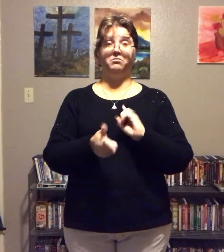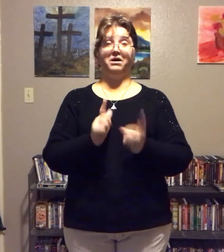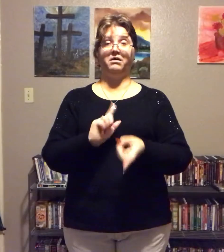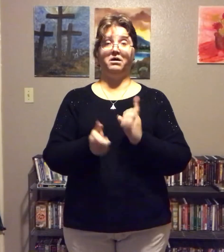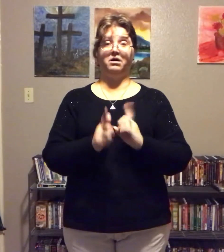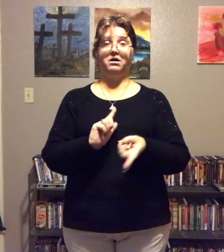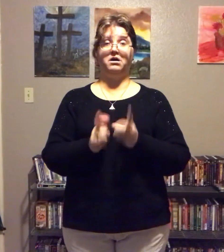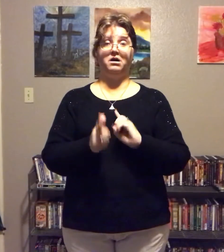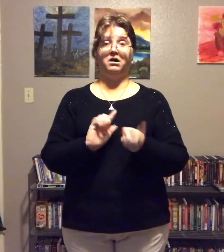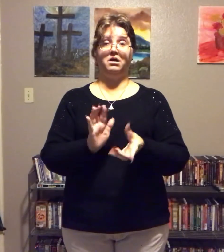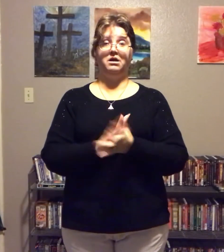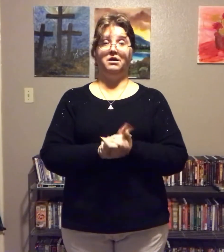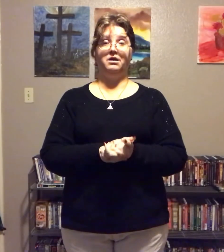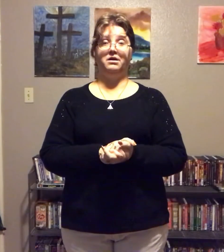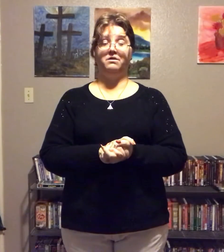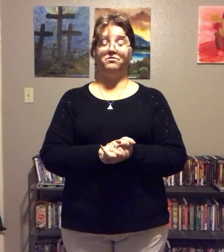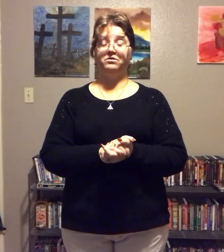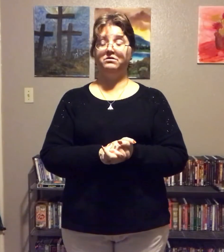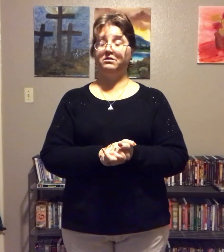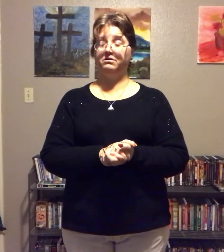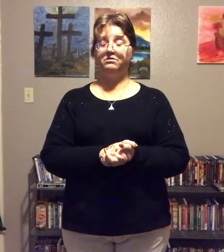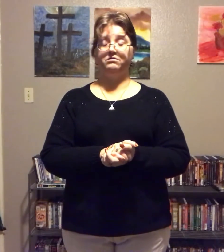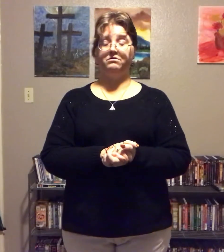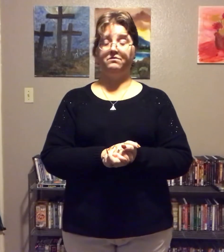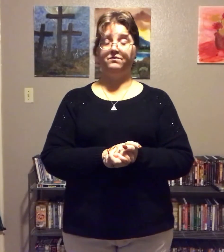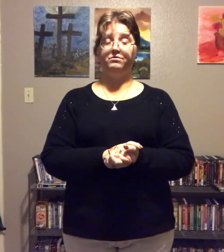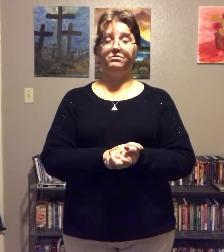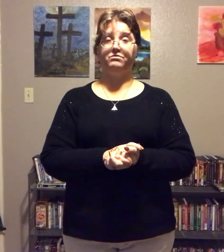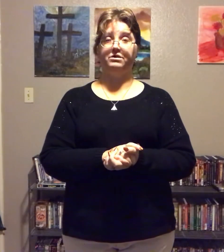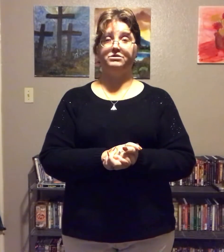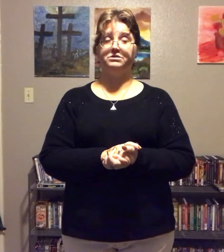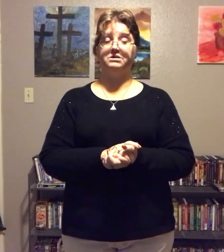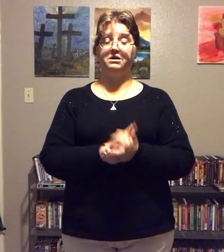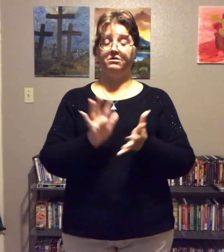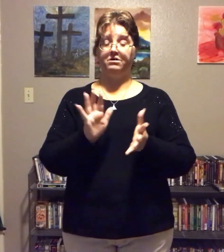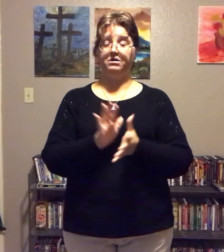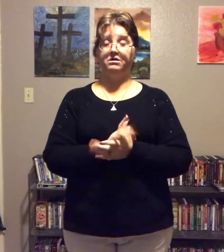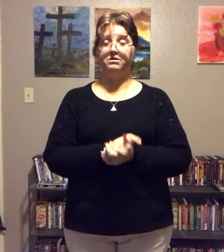willpower. And, of course, I know that you're doing food restrictions. I know you are.